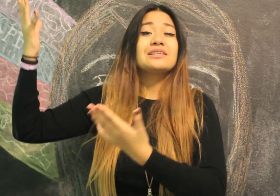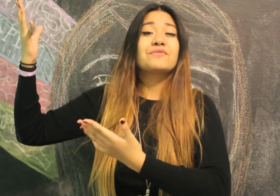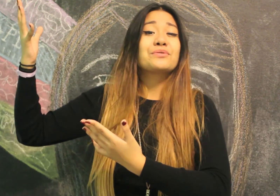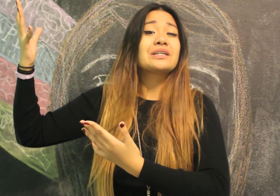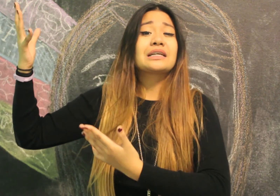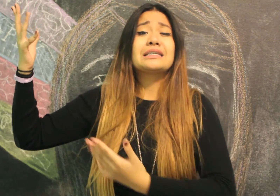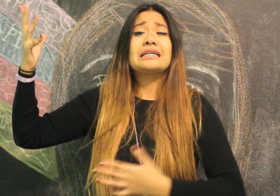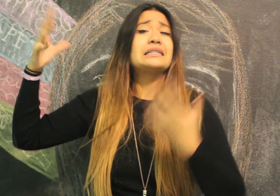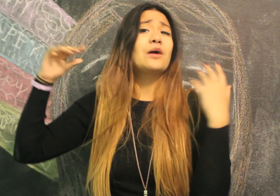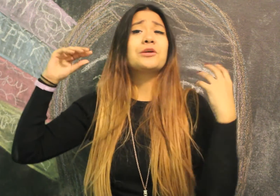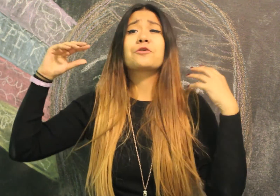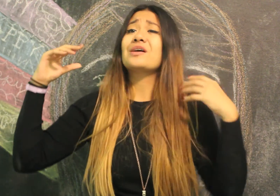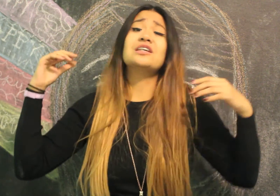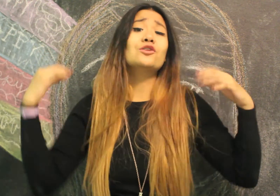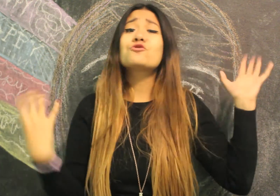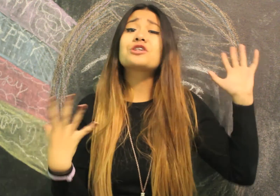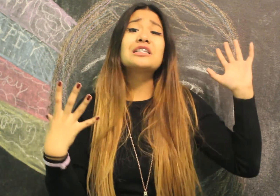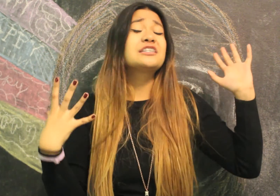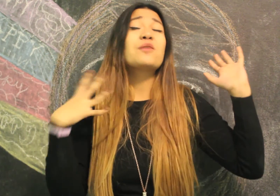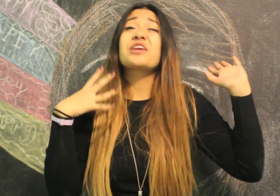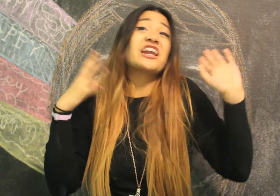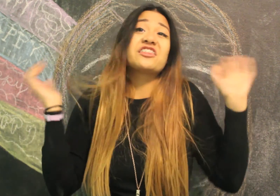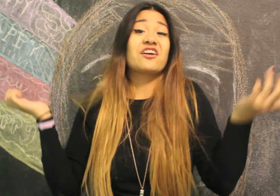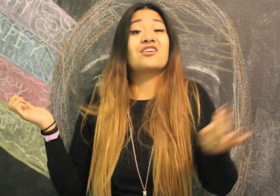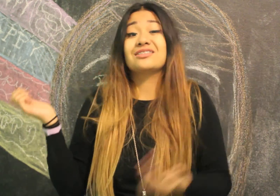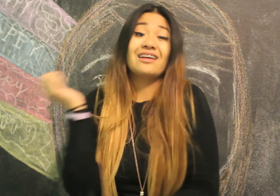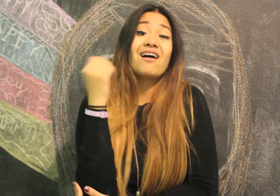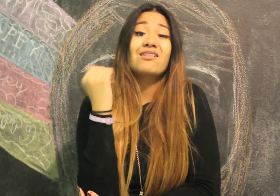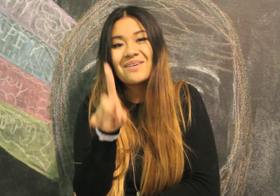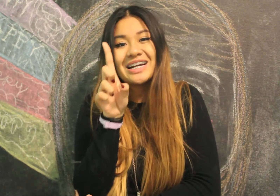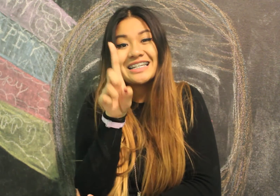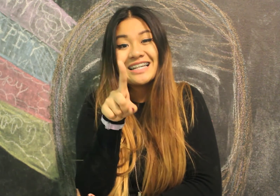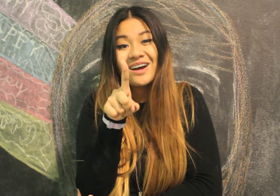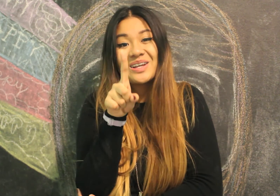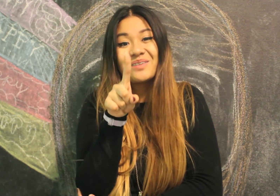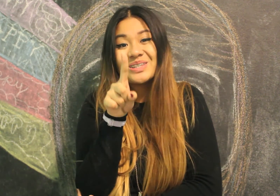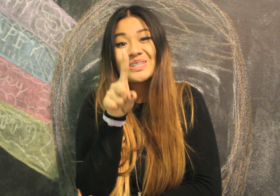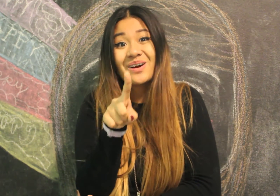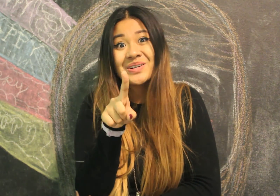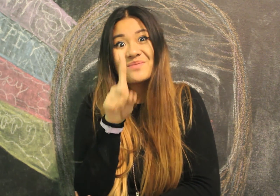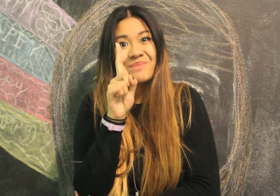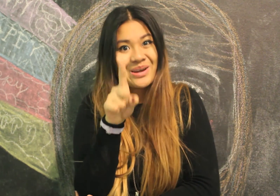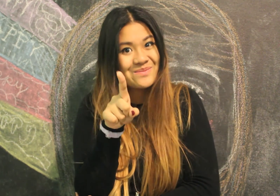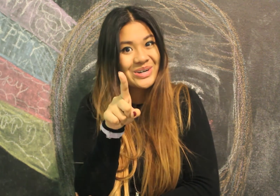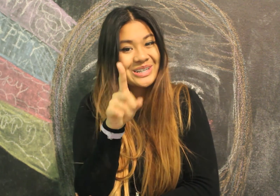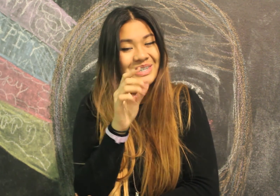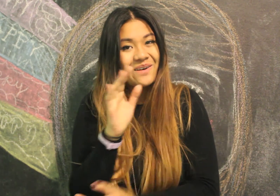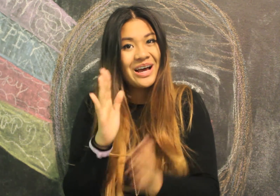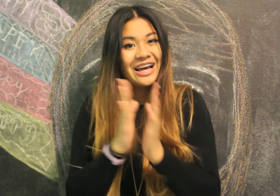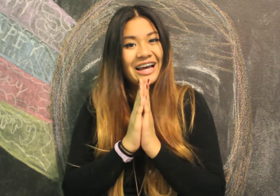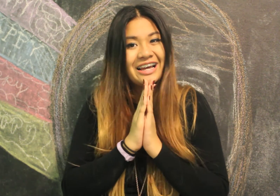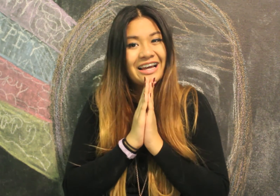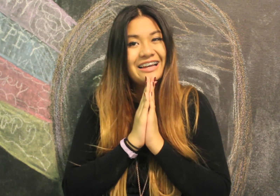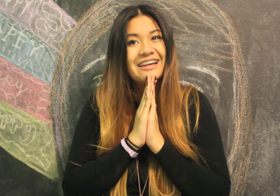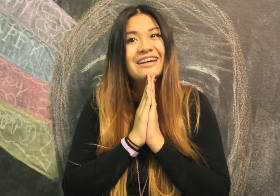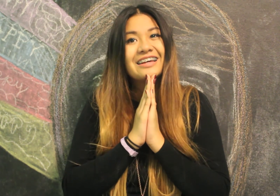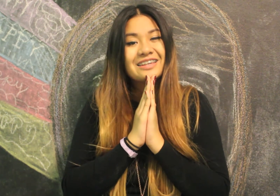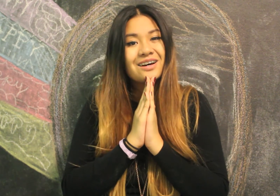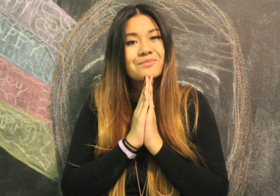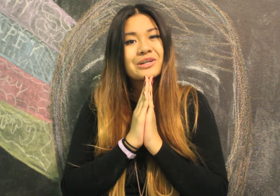did for 2016 Tell me your resolutions Tell me anything honestly Also I did not even start my homework So Y'all better